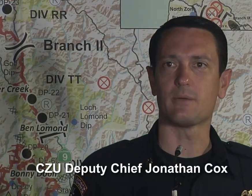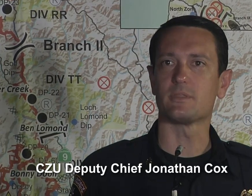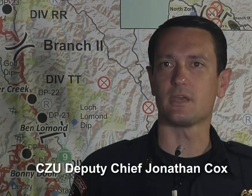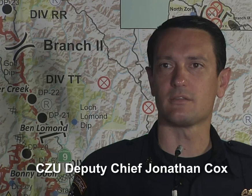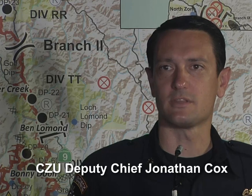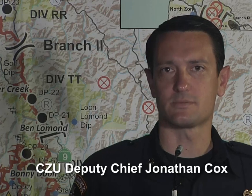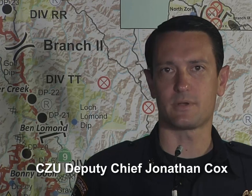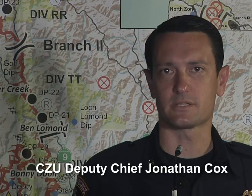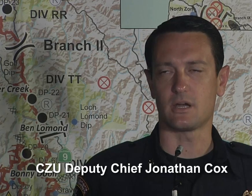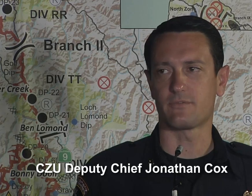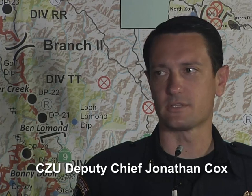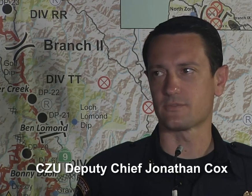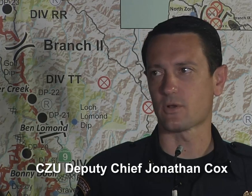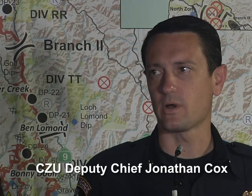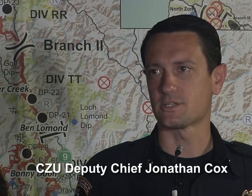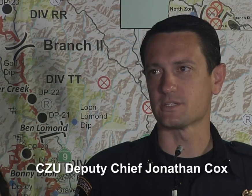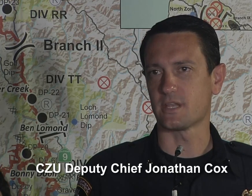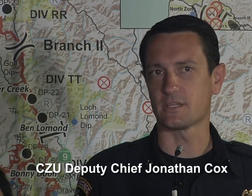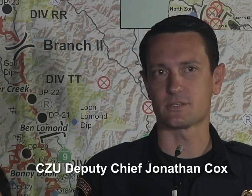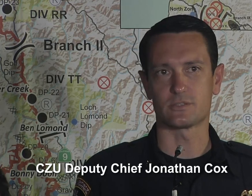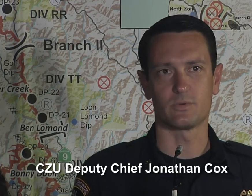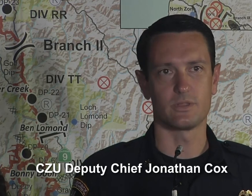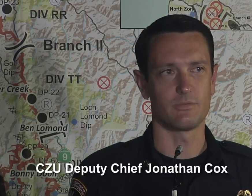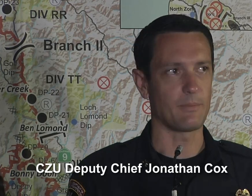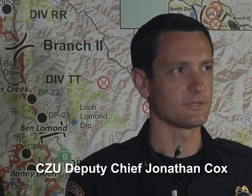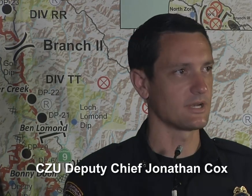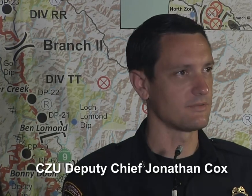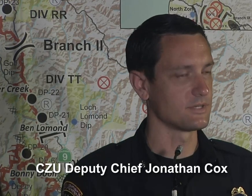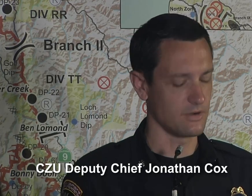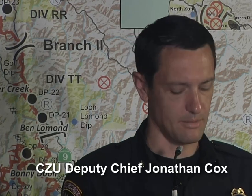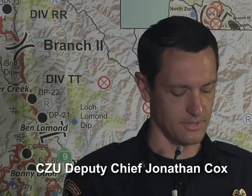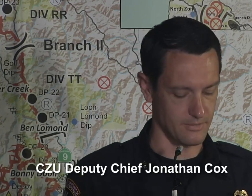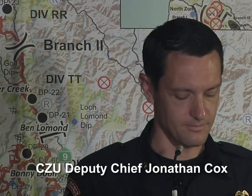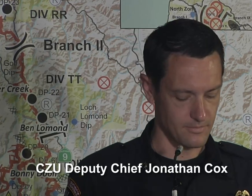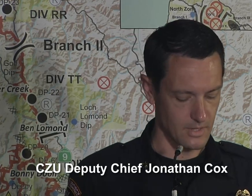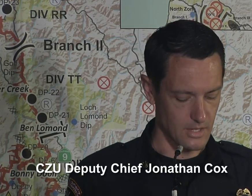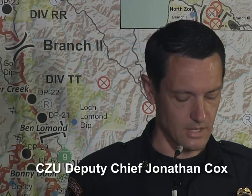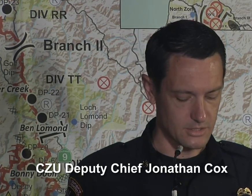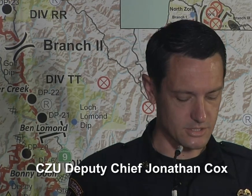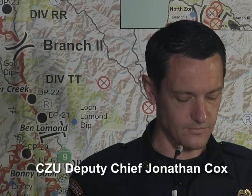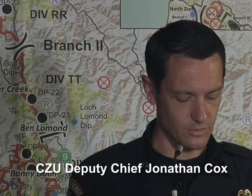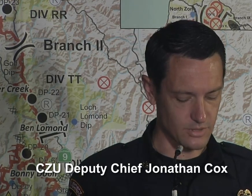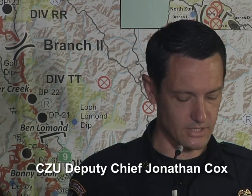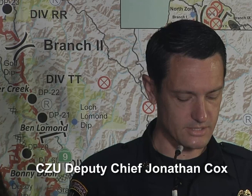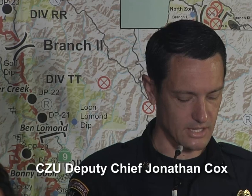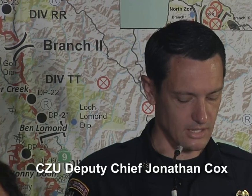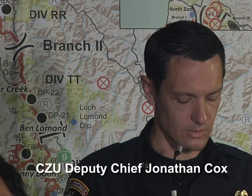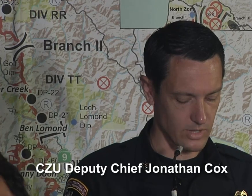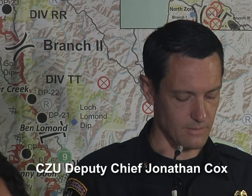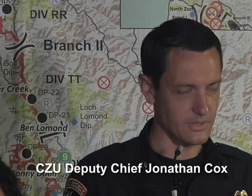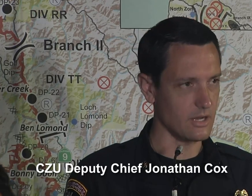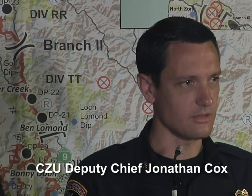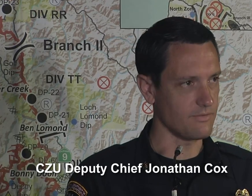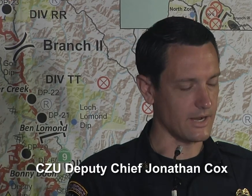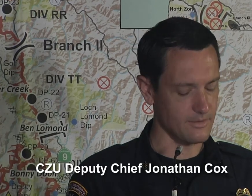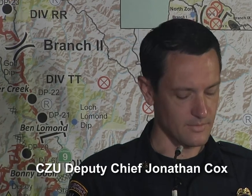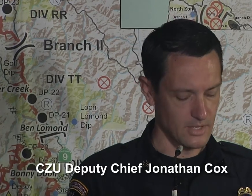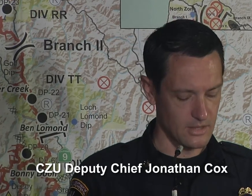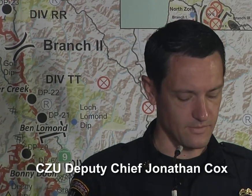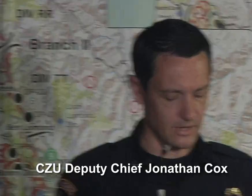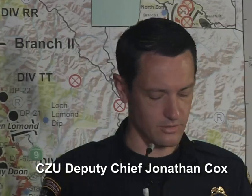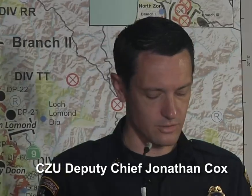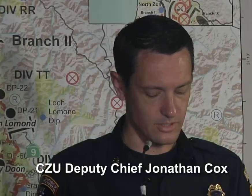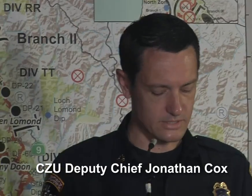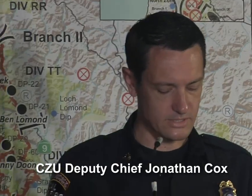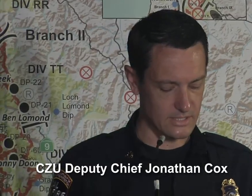time at the end of this press conference for questions and answers with the representatives that are up here. Just a few things. A quick update on the fire.